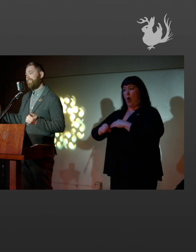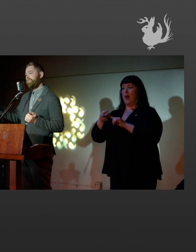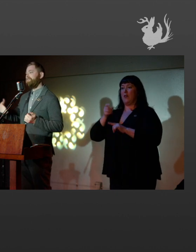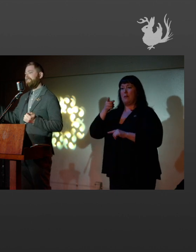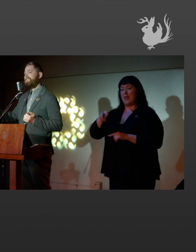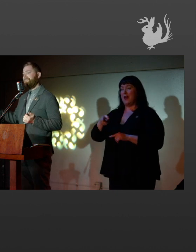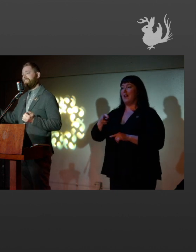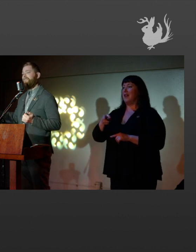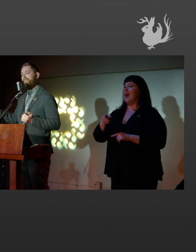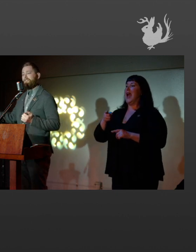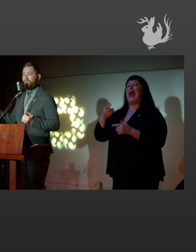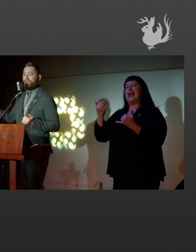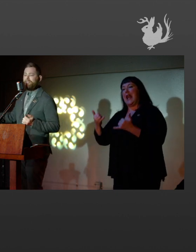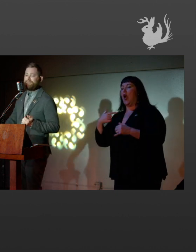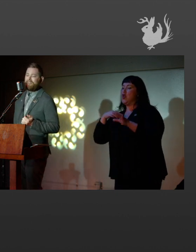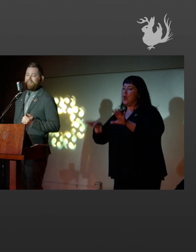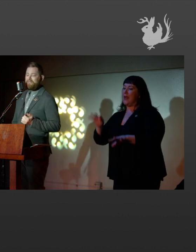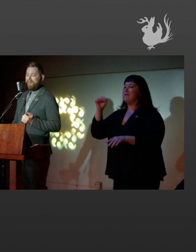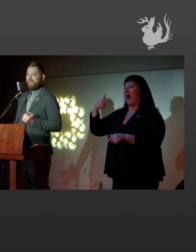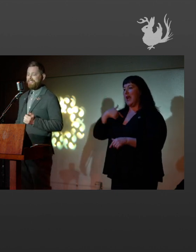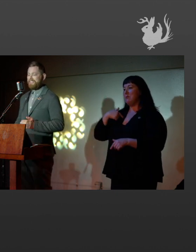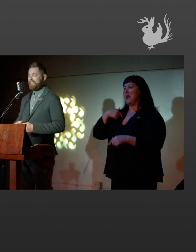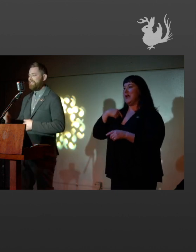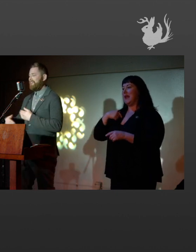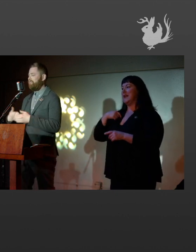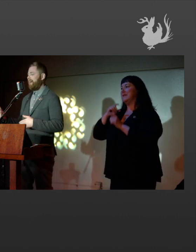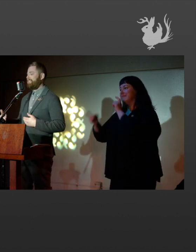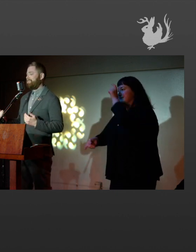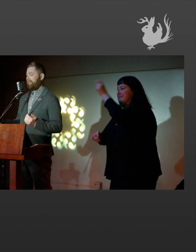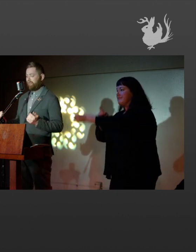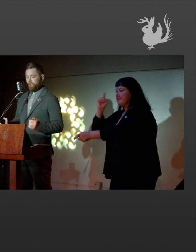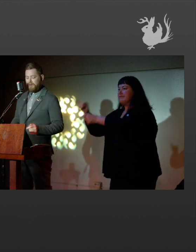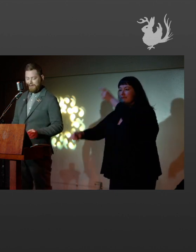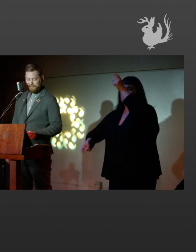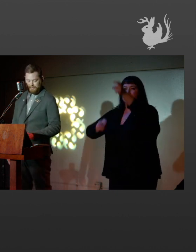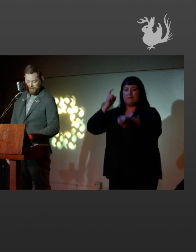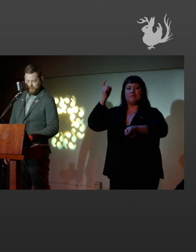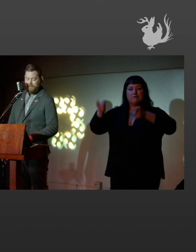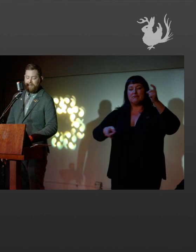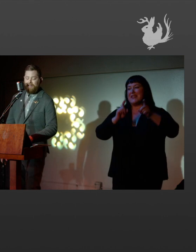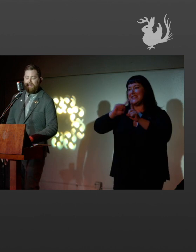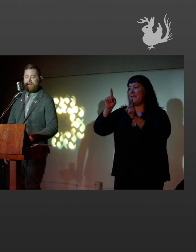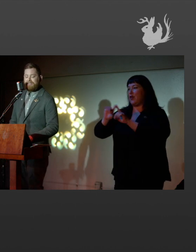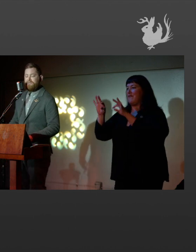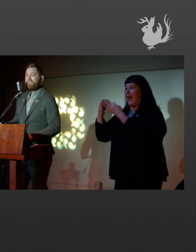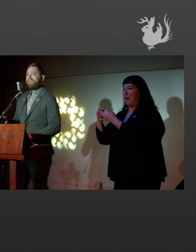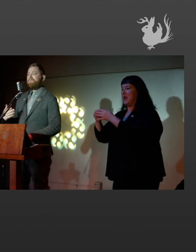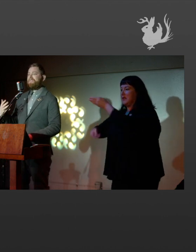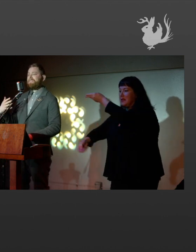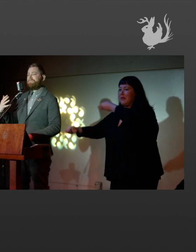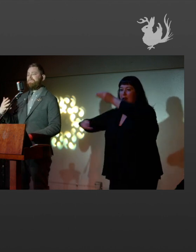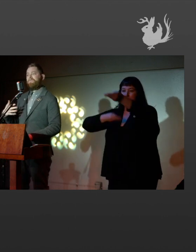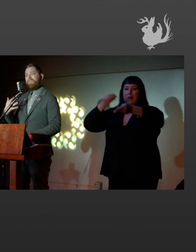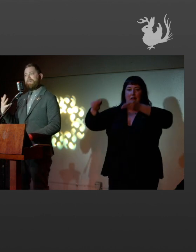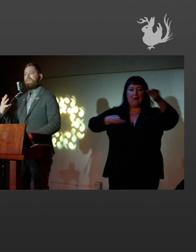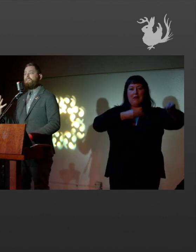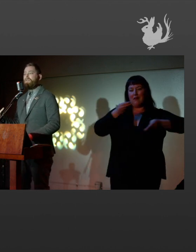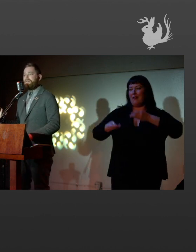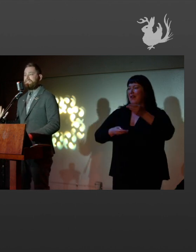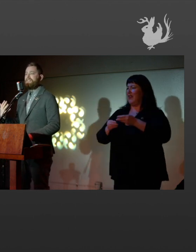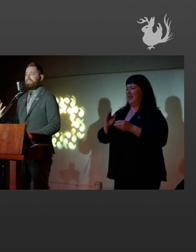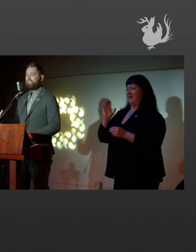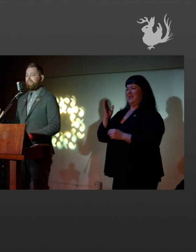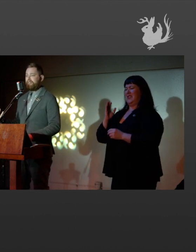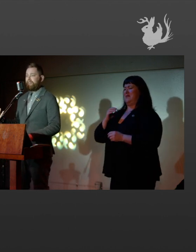found, and it goes through a list of several other royal families that she was kind of passed around between. And it seems like this very